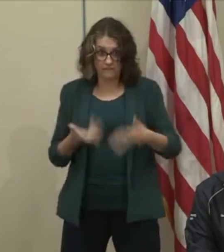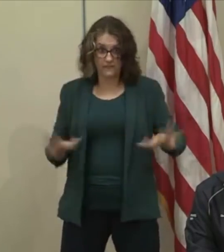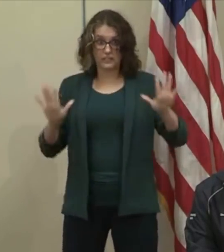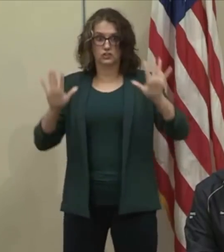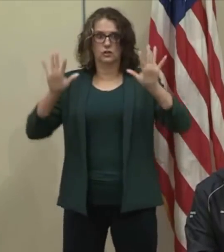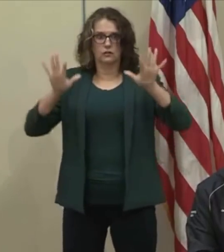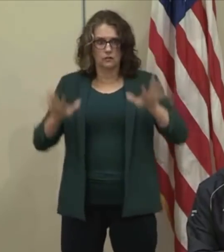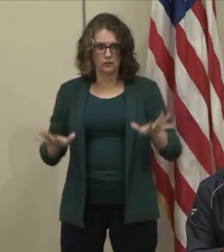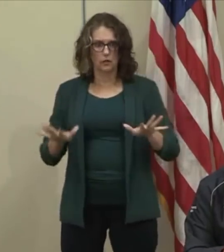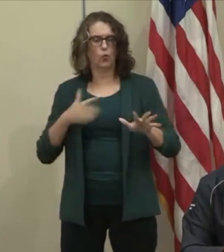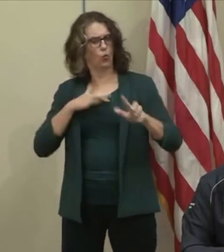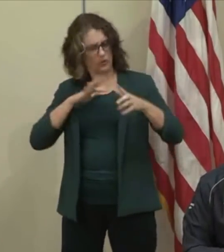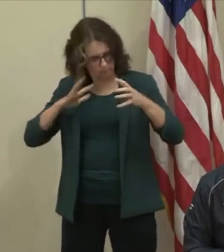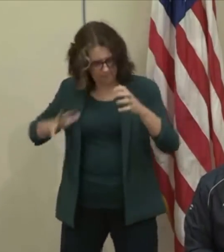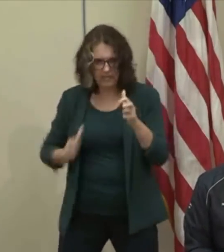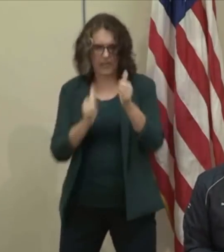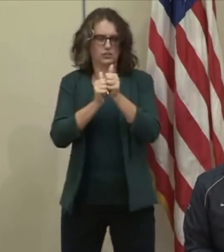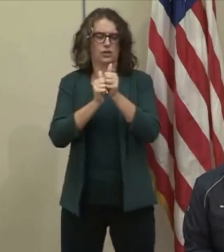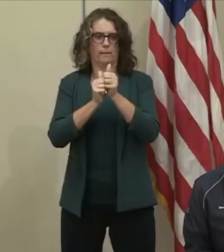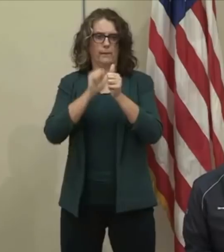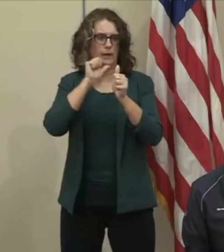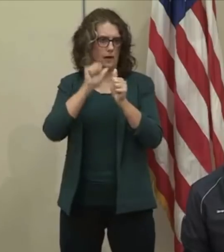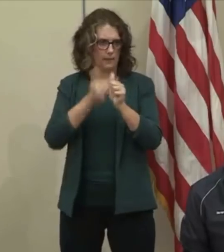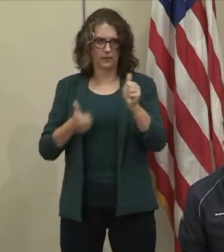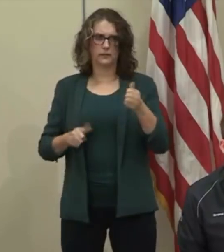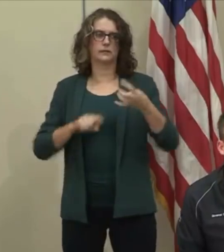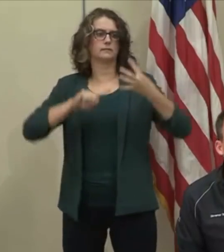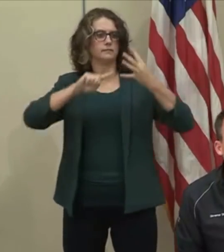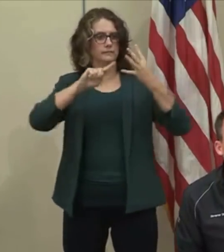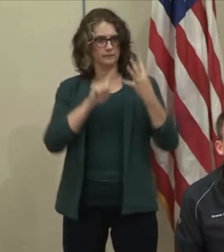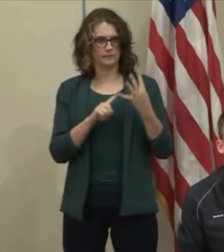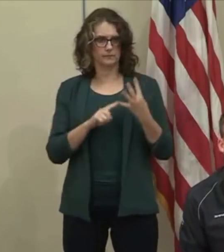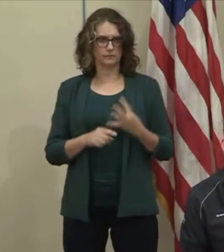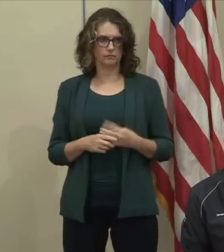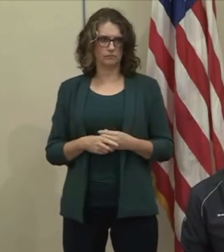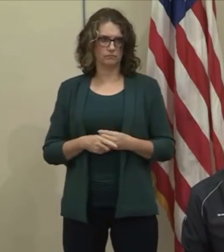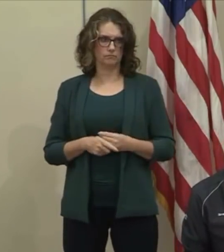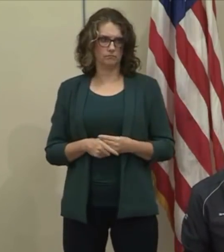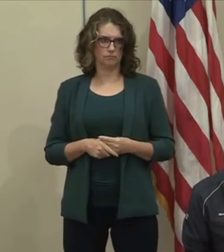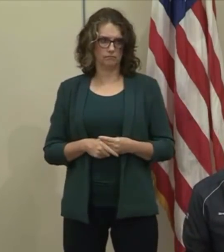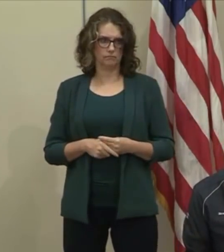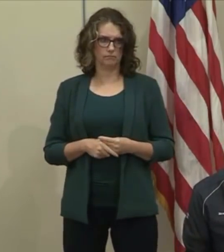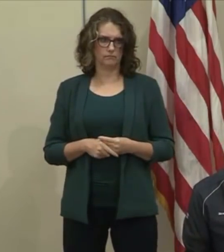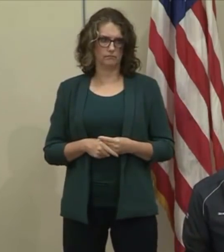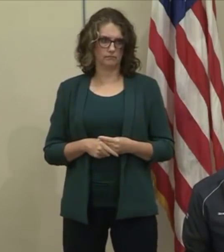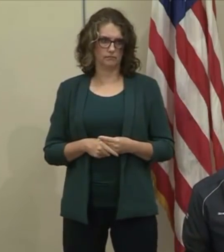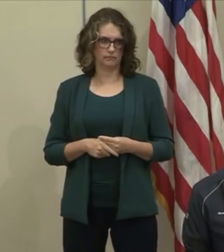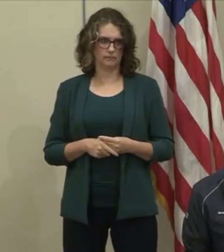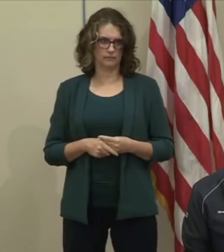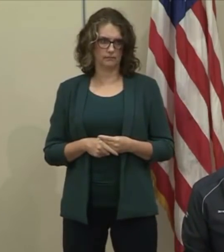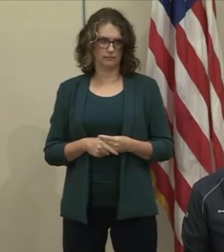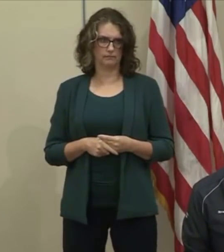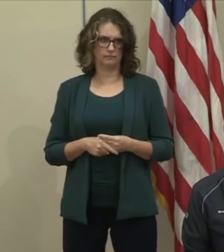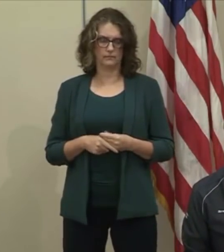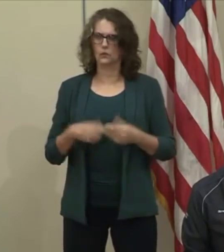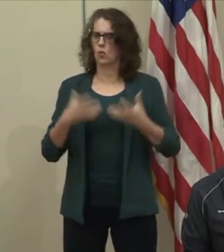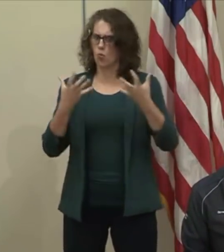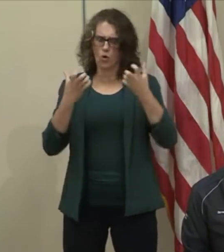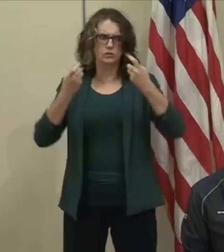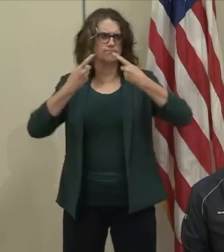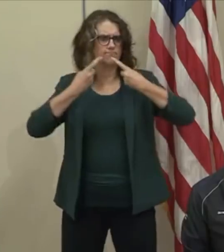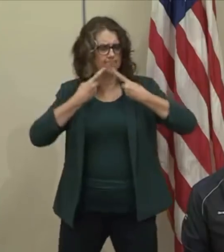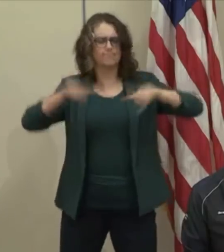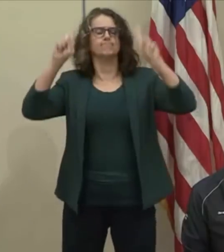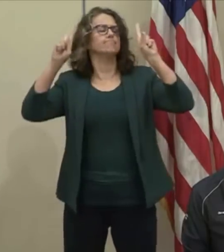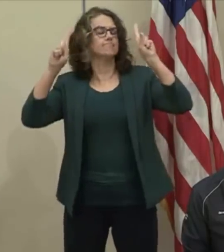to achieve Oklahoma's full potential to be a top-10 state. Yesterday, I